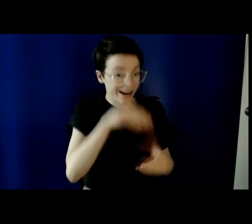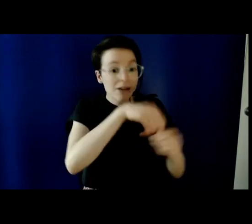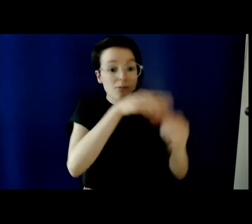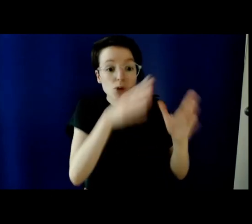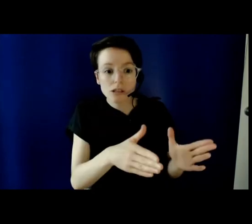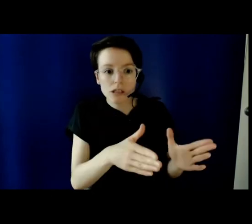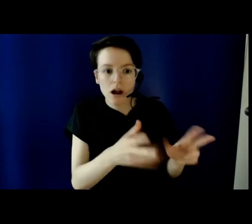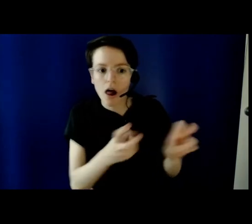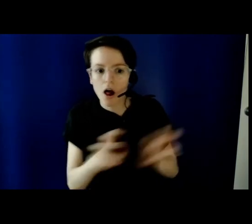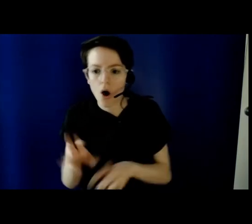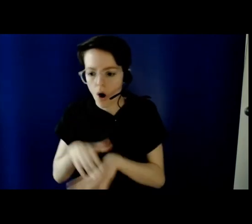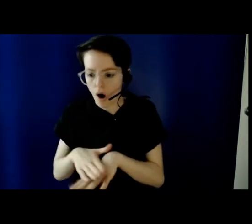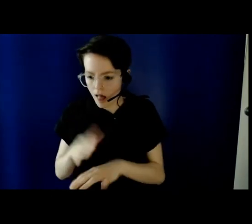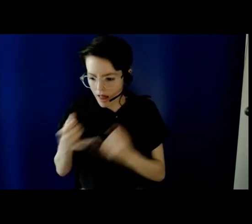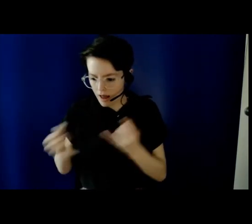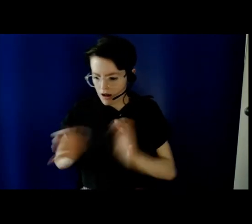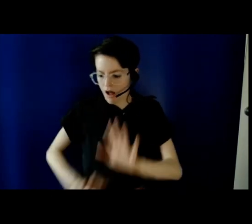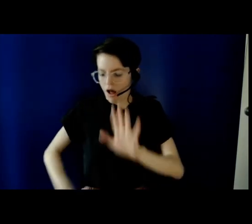would all get better at it.